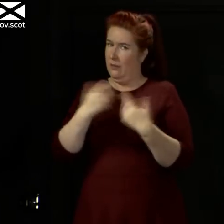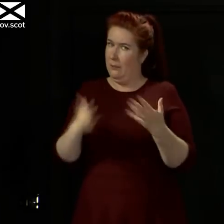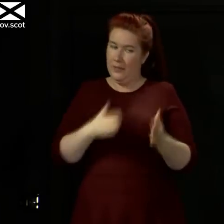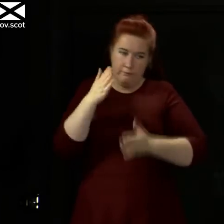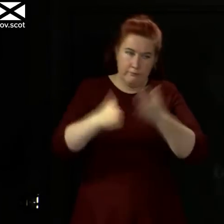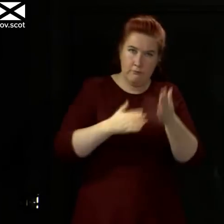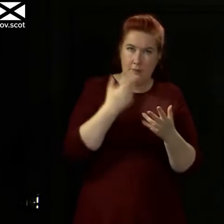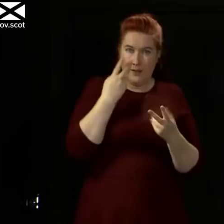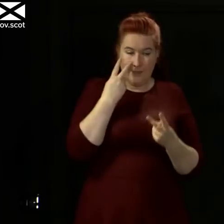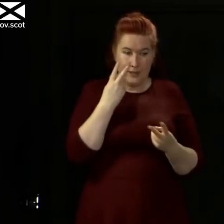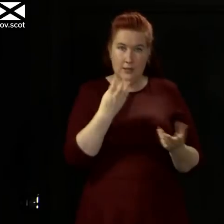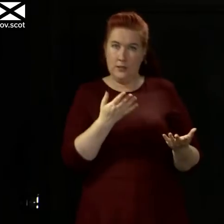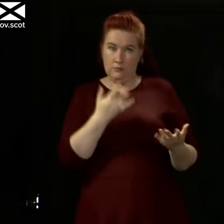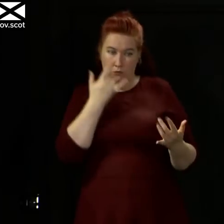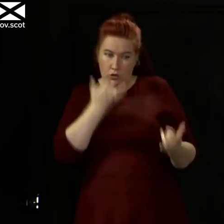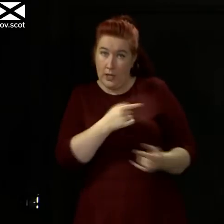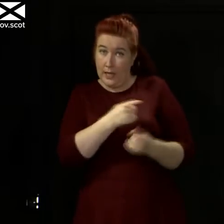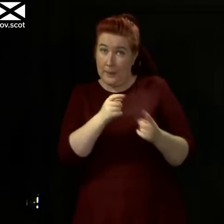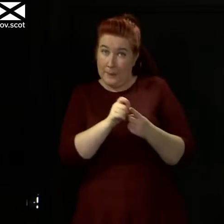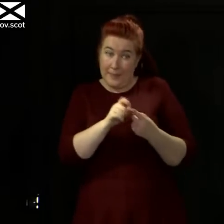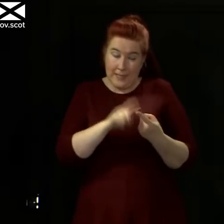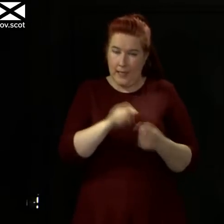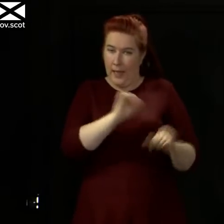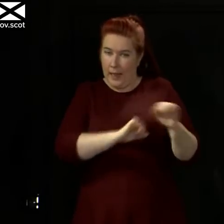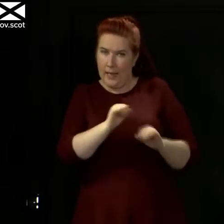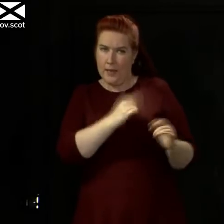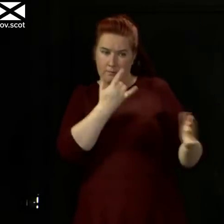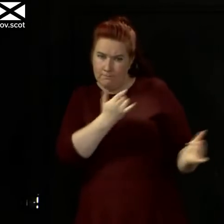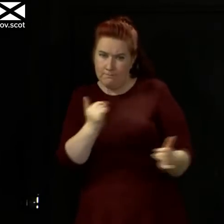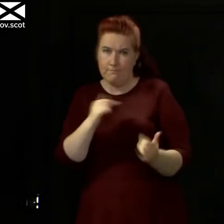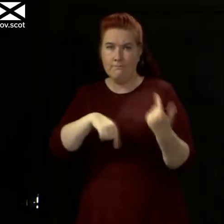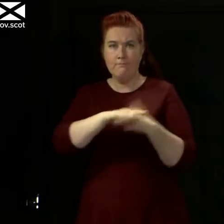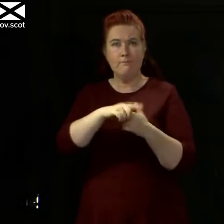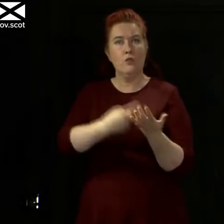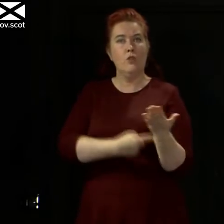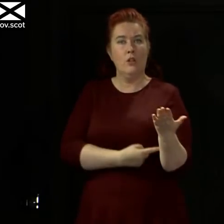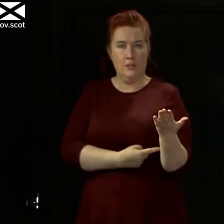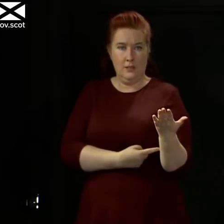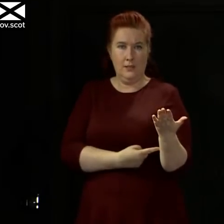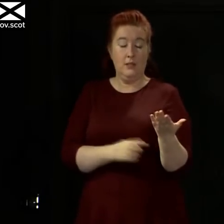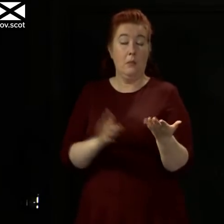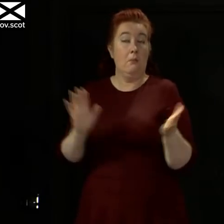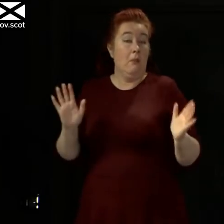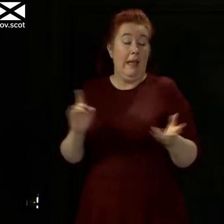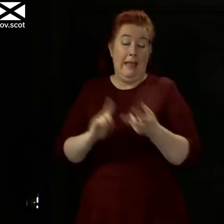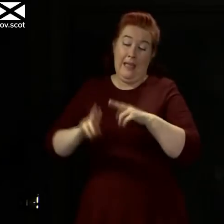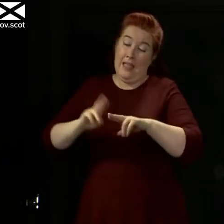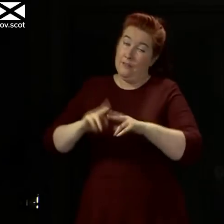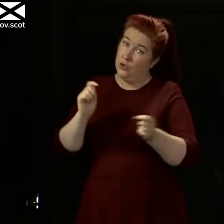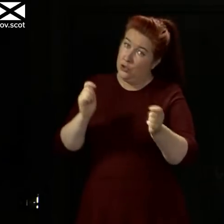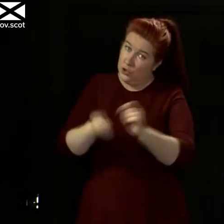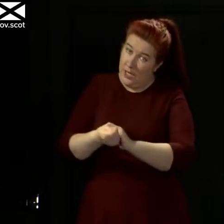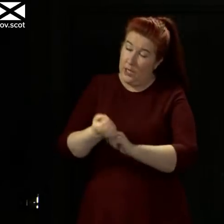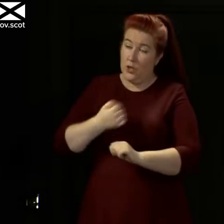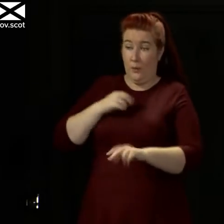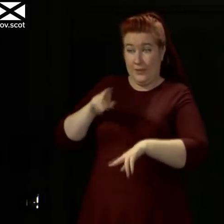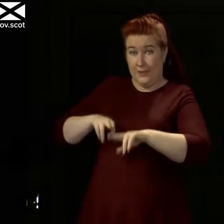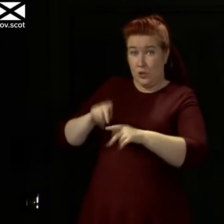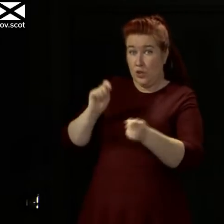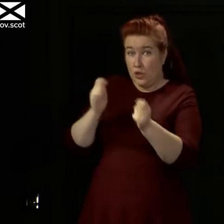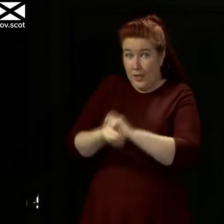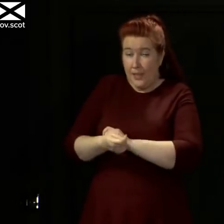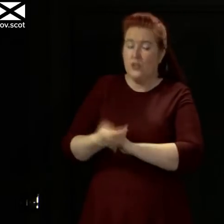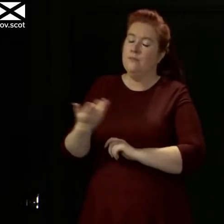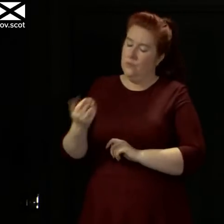looked at. And the precautions they're taking assessed as well. Now, should that change and our assessment of that change, then obviously